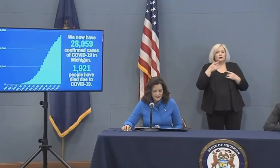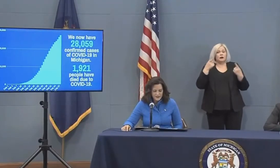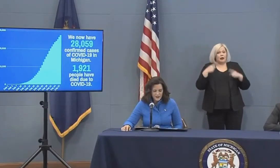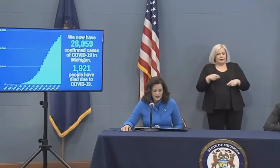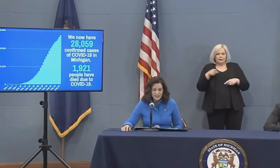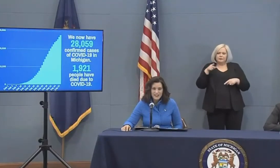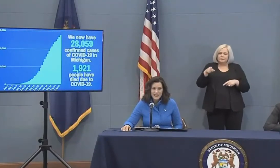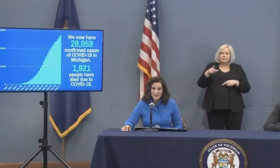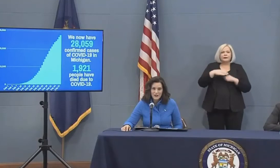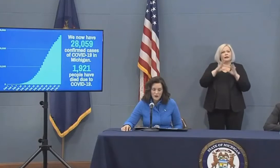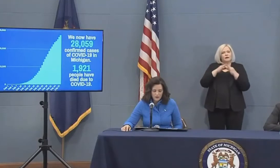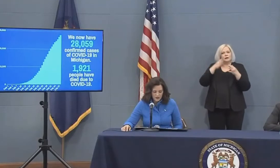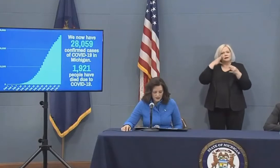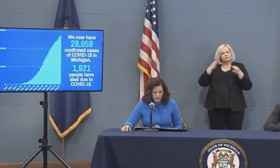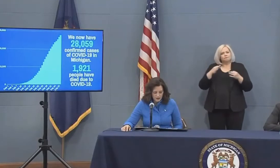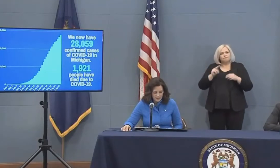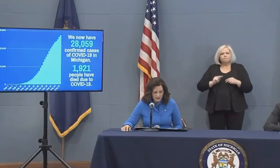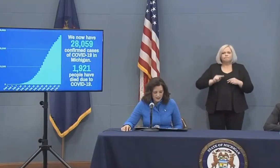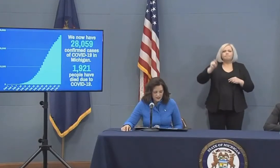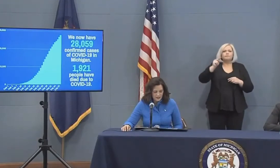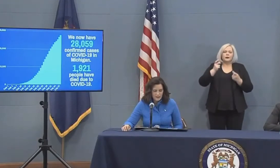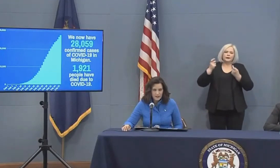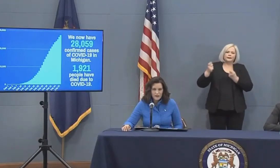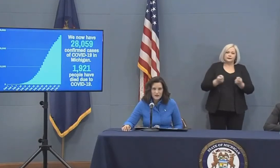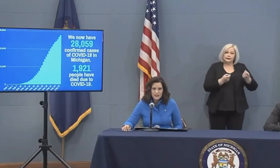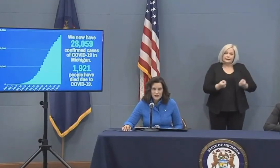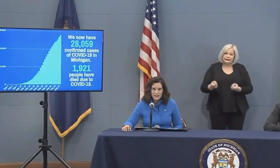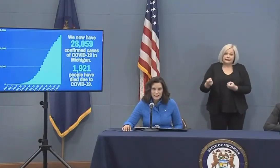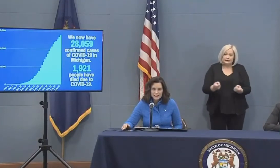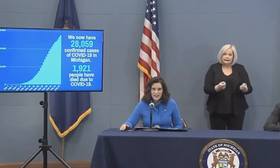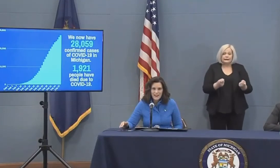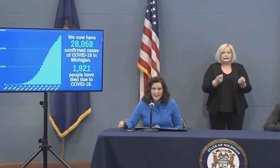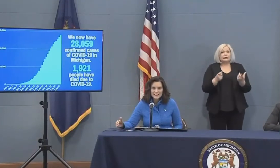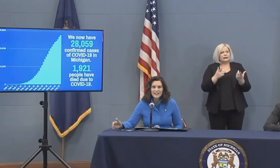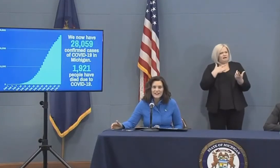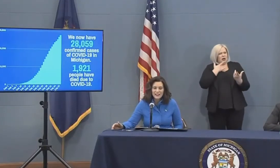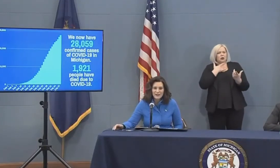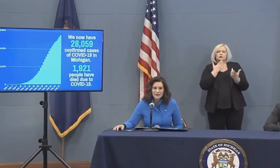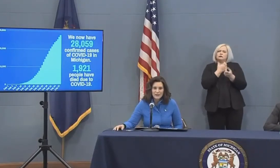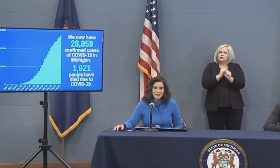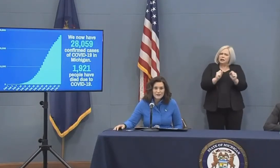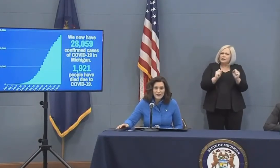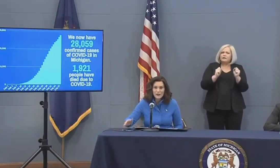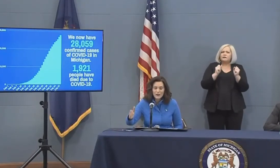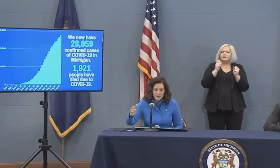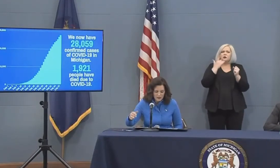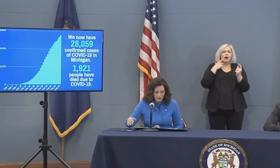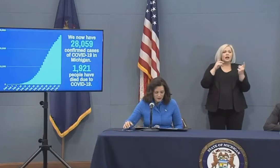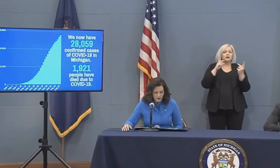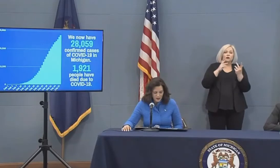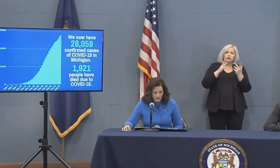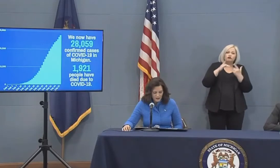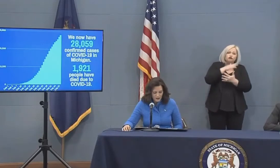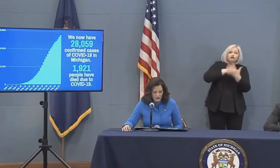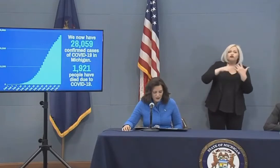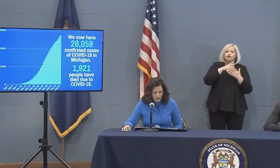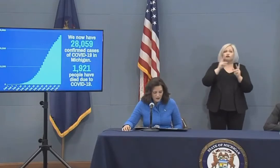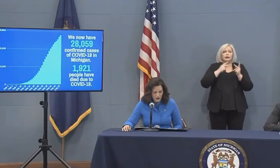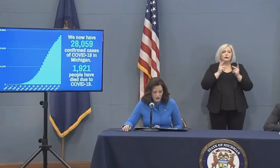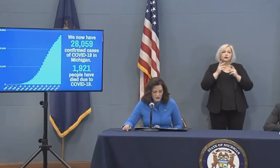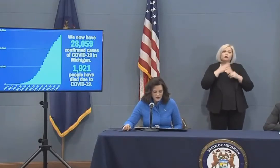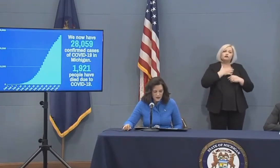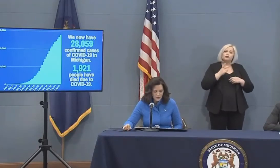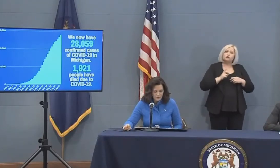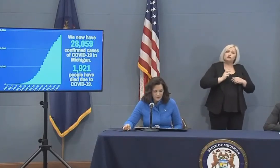he and his family decided to go up north and go skiing, which seemed like a safe activity because very few people were traveling or going